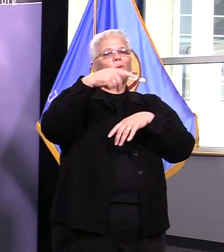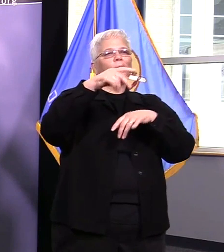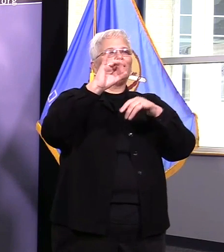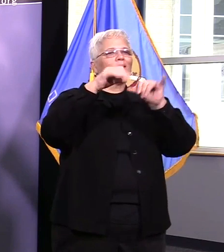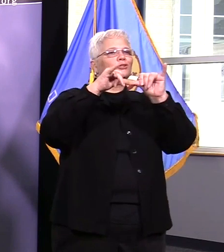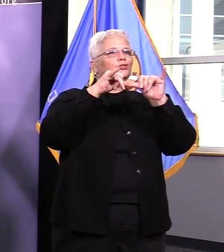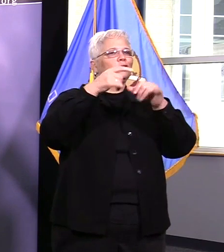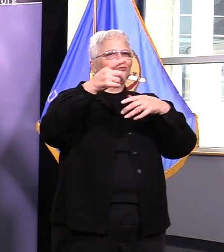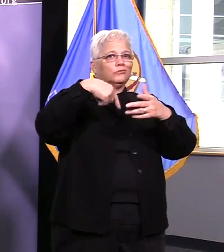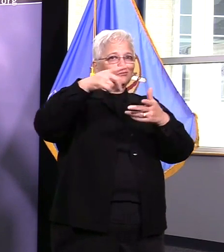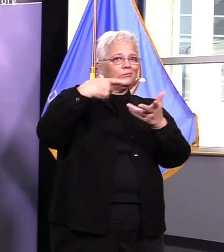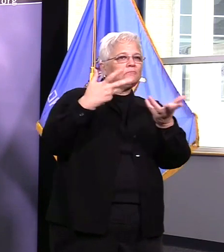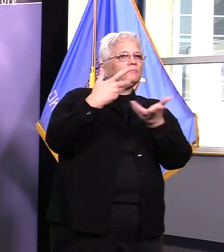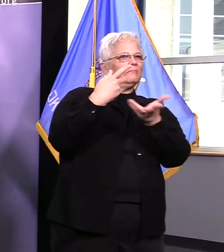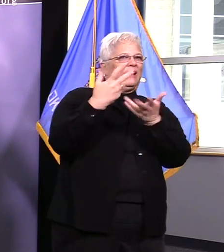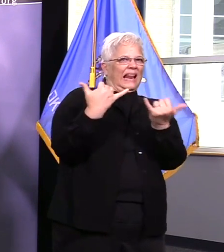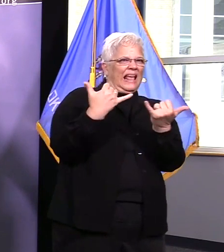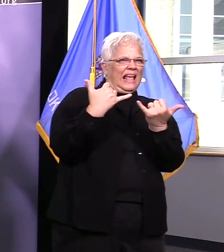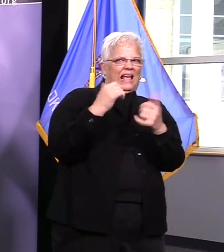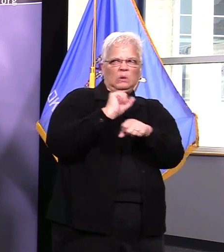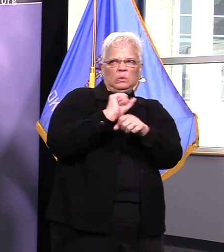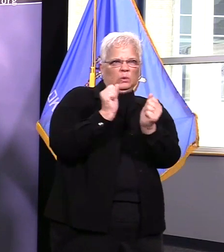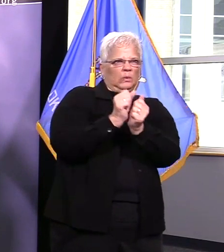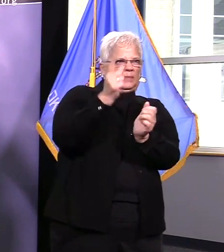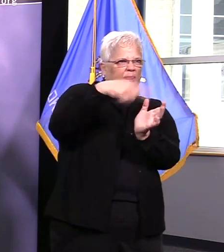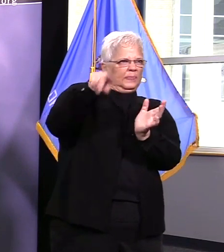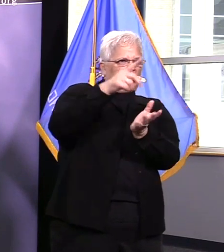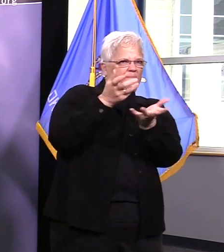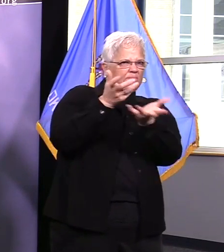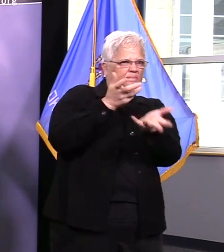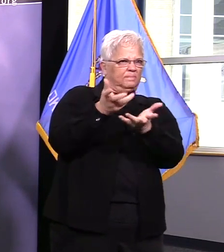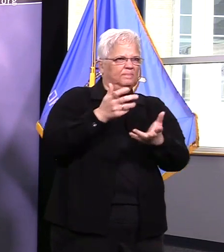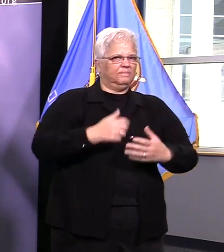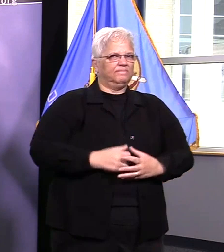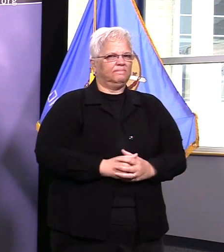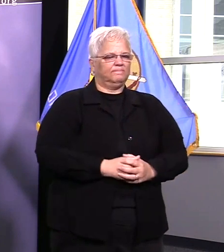options to the governor's office if that is determined to be necessary